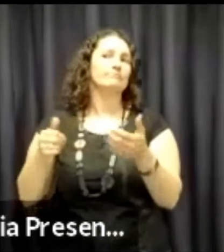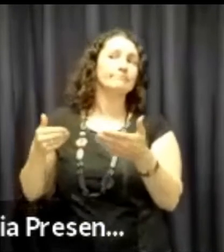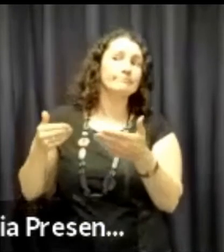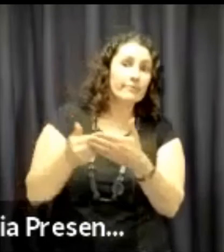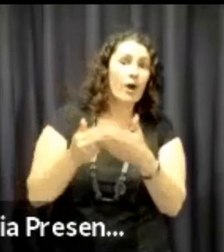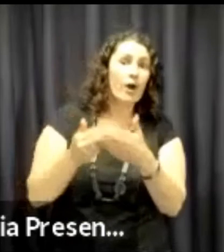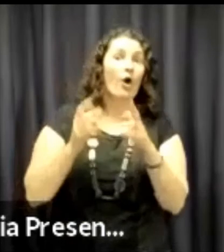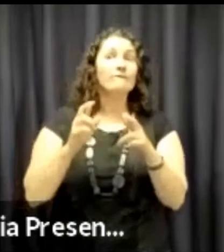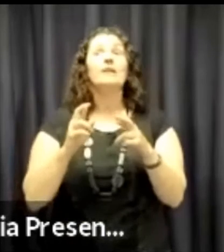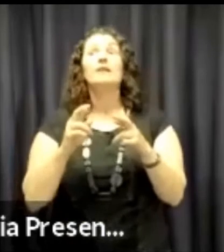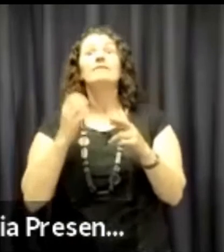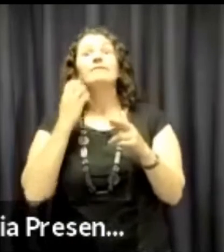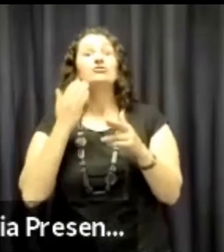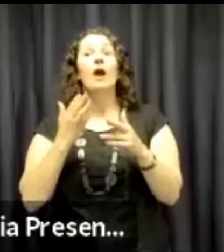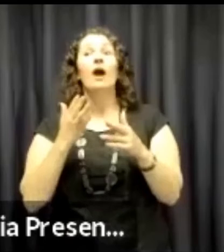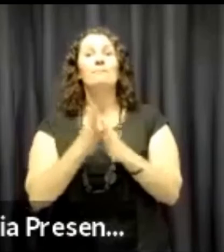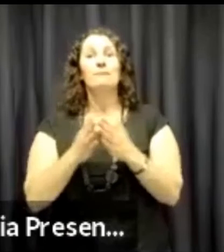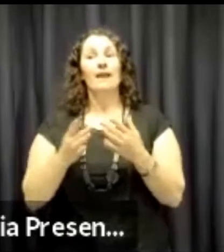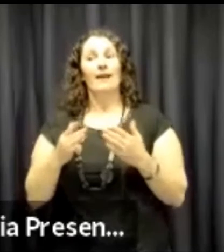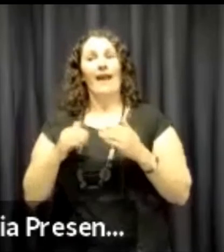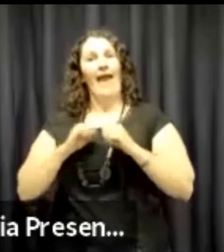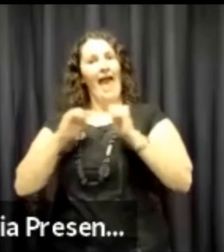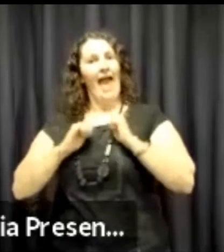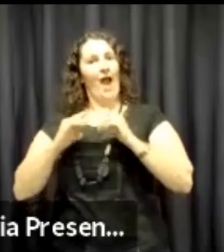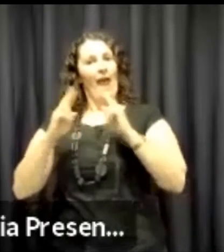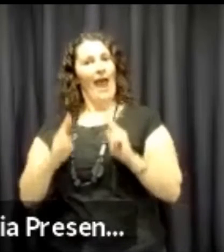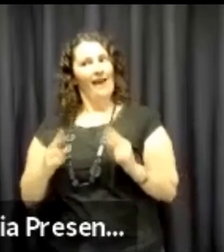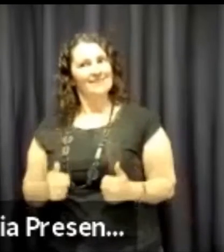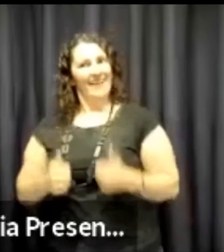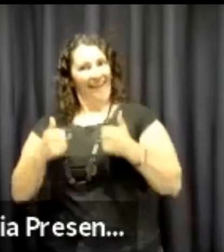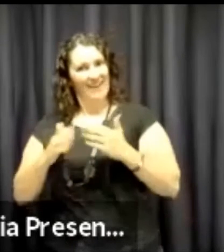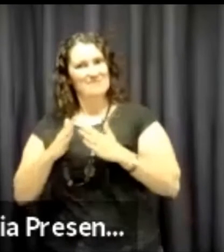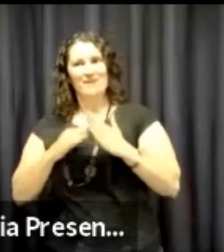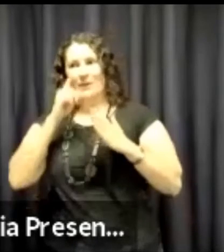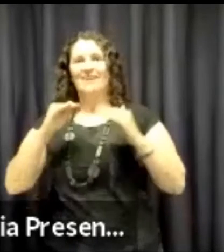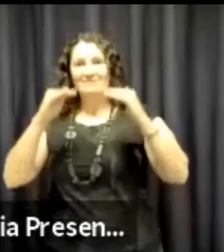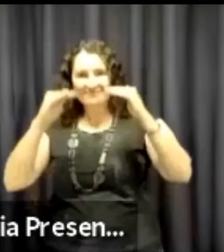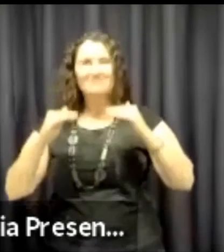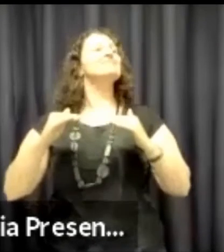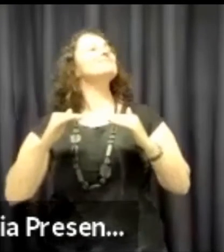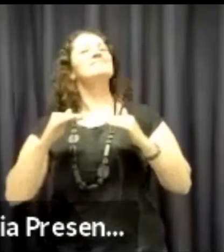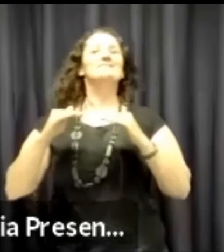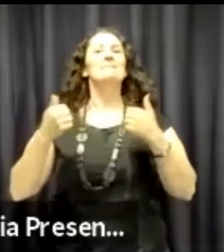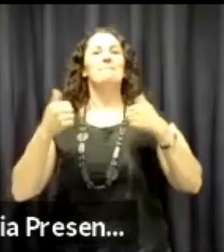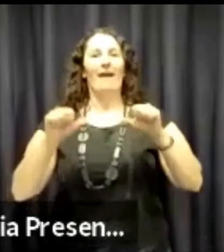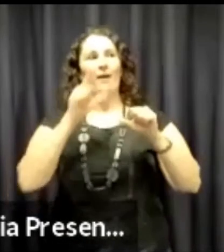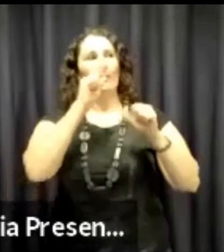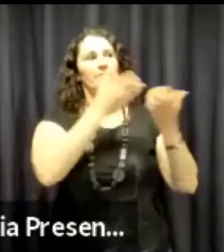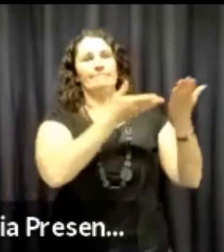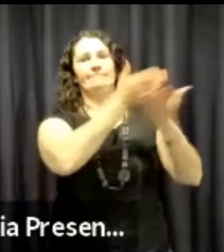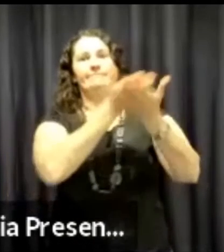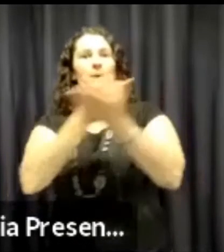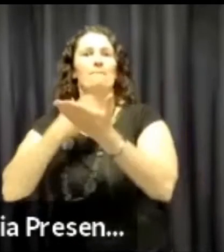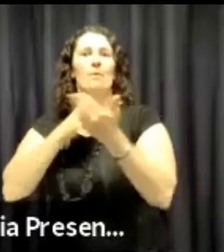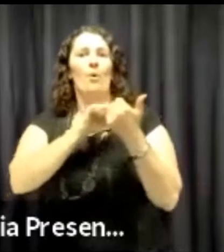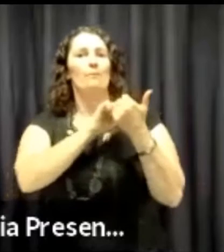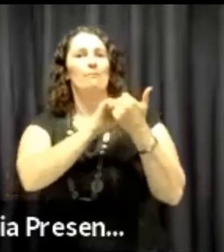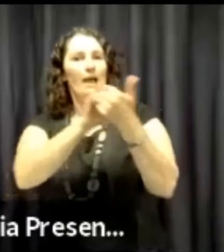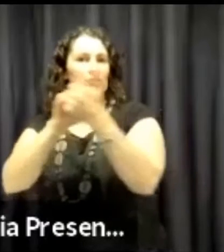out there. I believe that's been extremely successful and in the future, once we can enhance an organisation, it means that we can look out for further opportunities